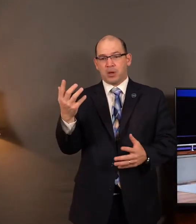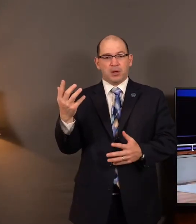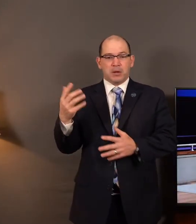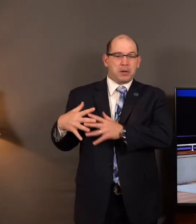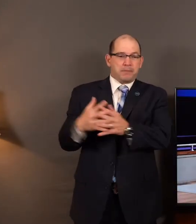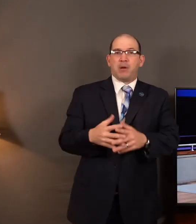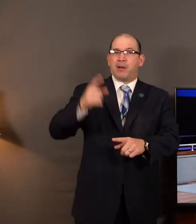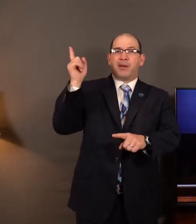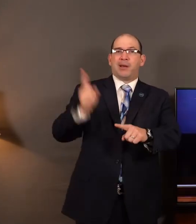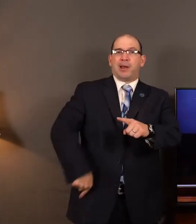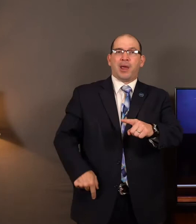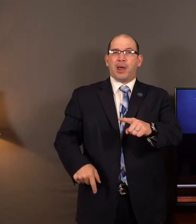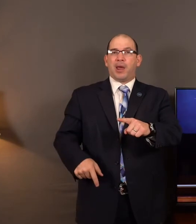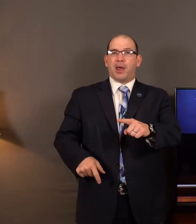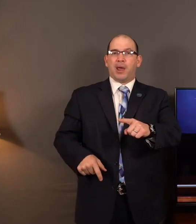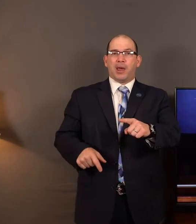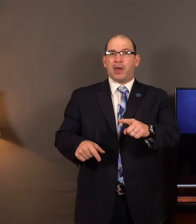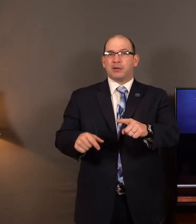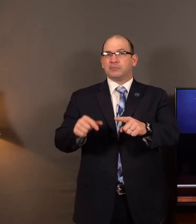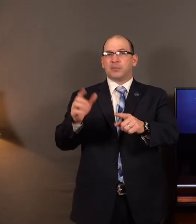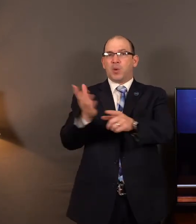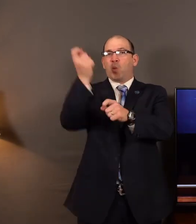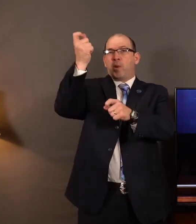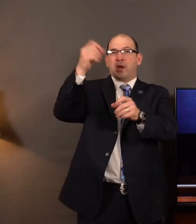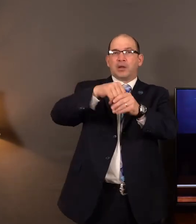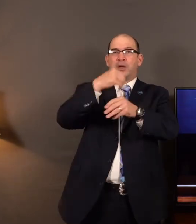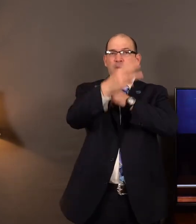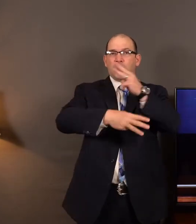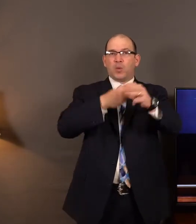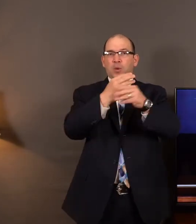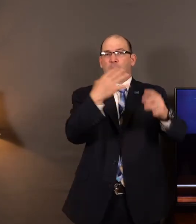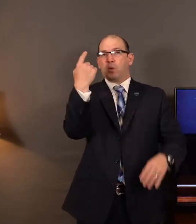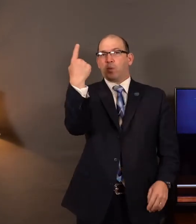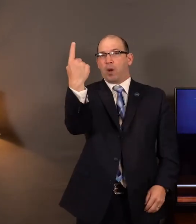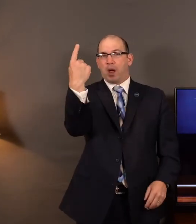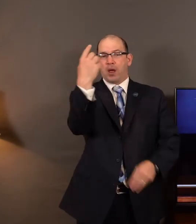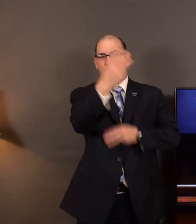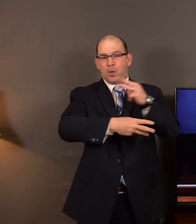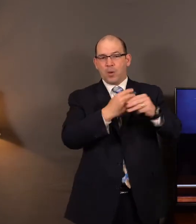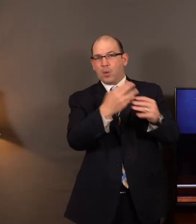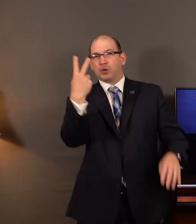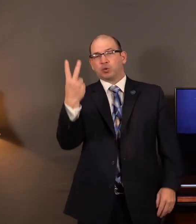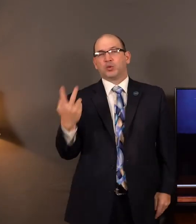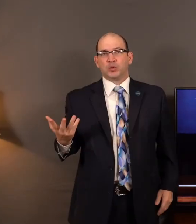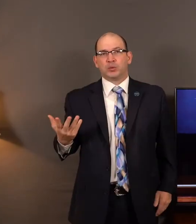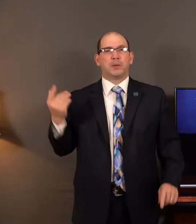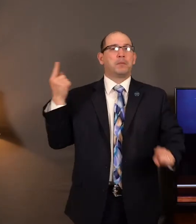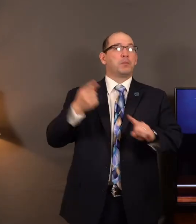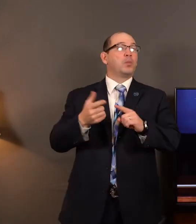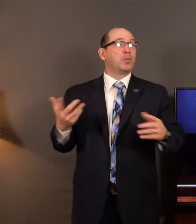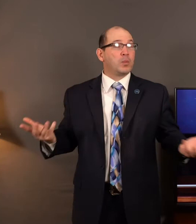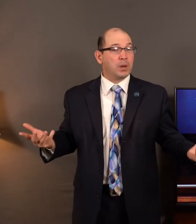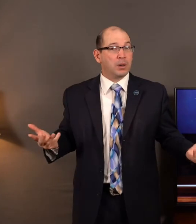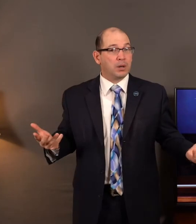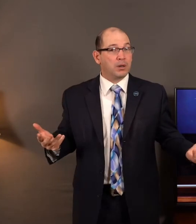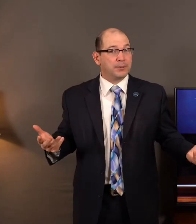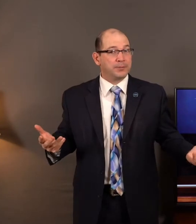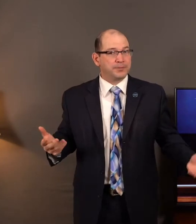of World War I or World War II. You say, Gabe, where are you going with all of this? Here's what I'm saying. Again, there was an